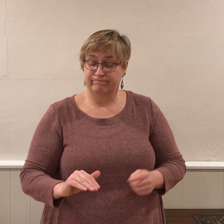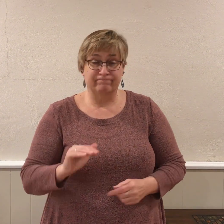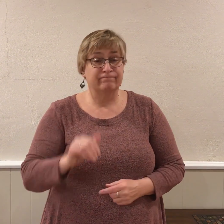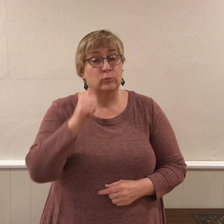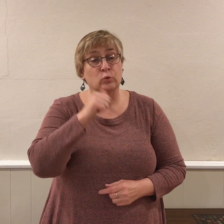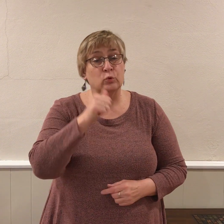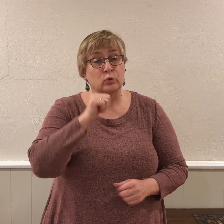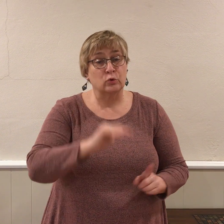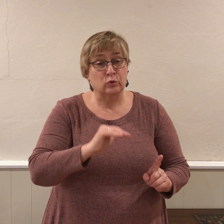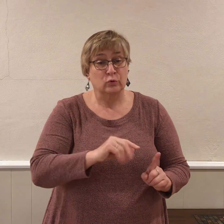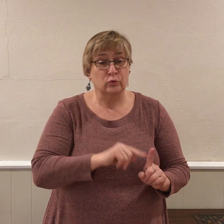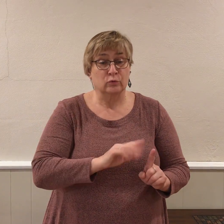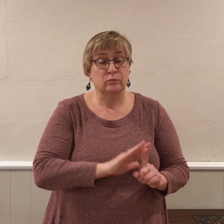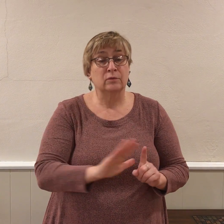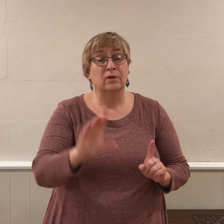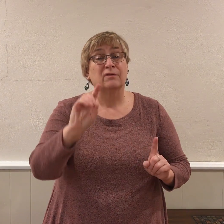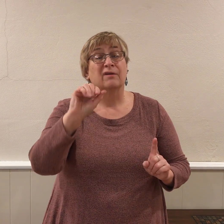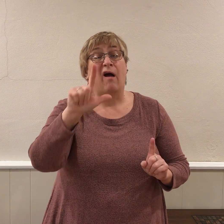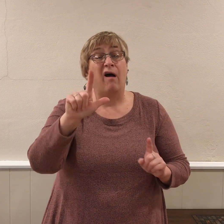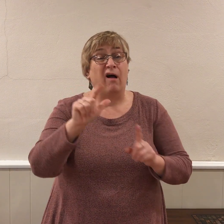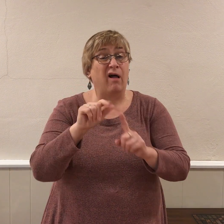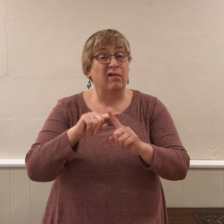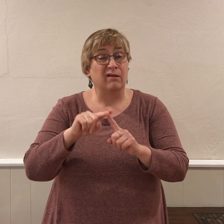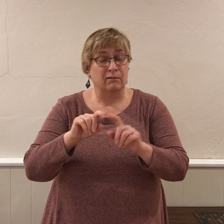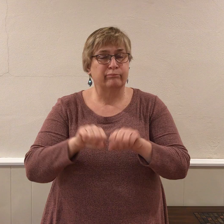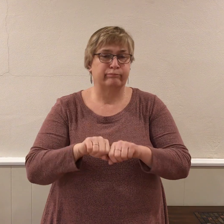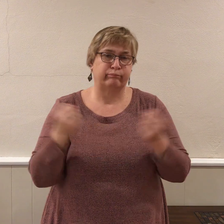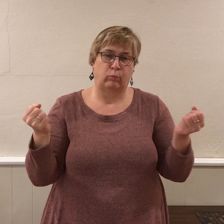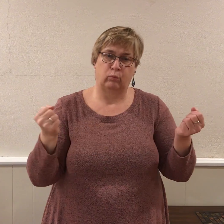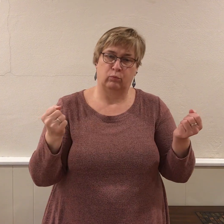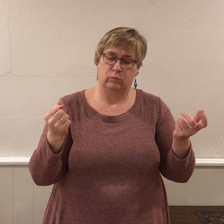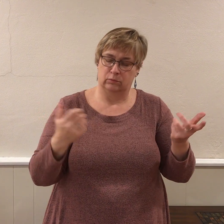The little girl's doll is broken.